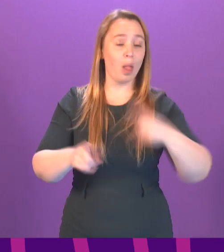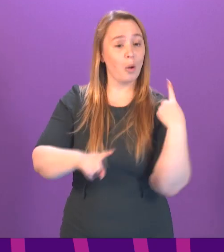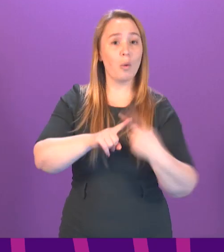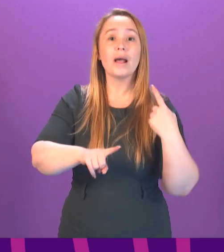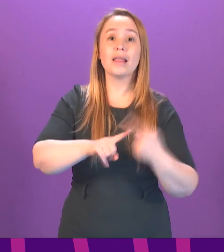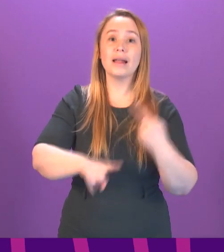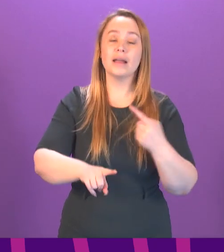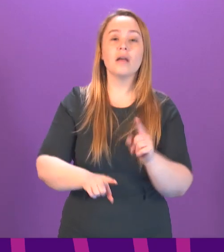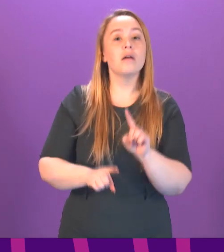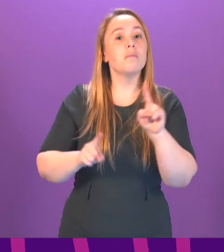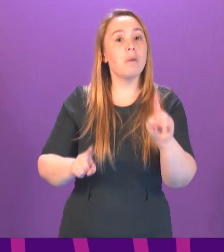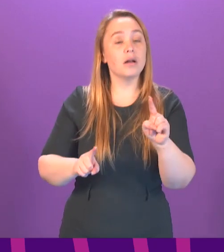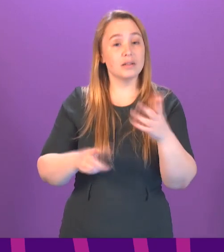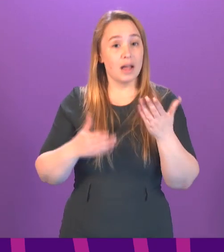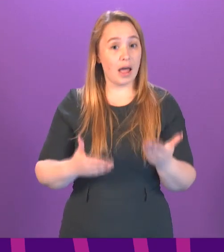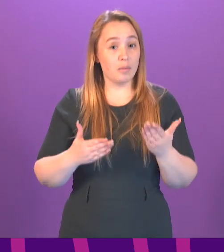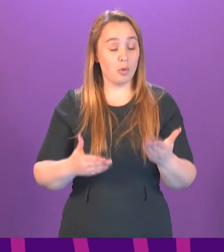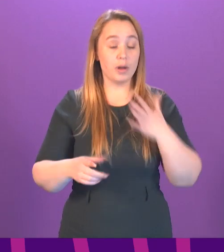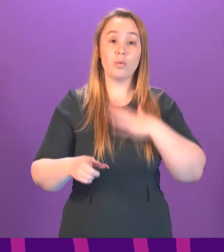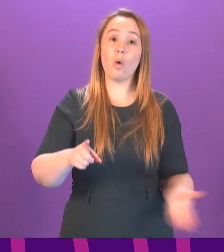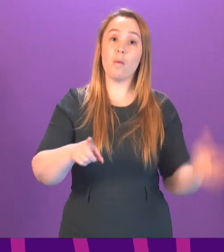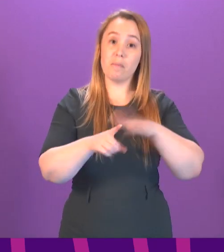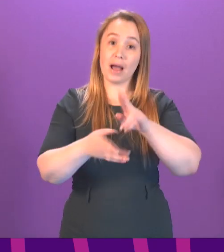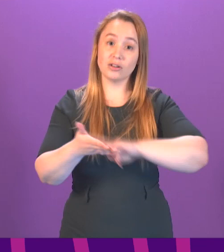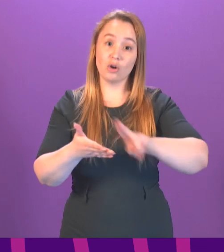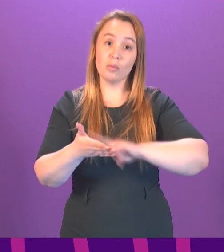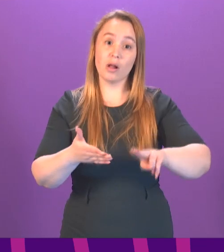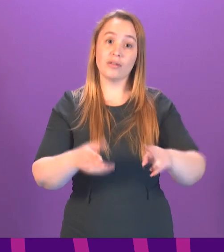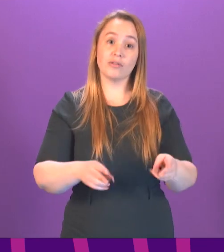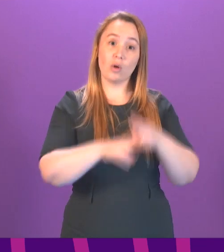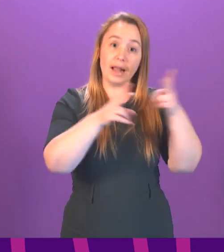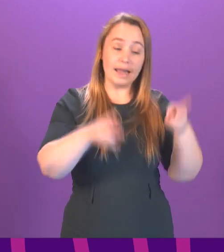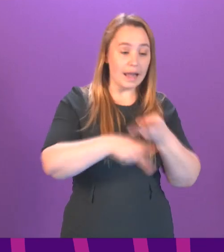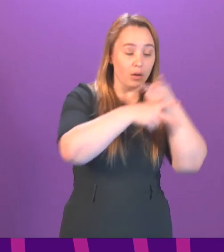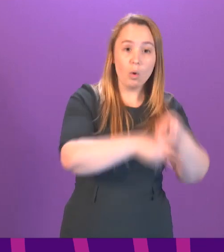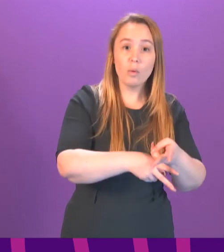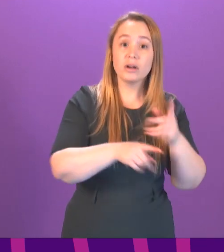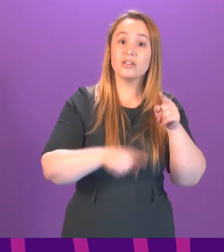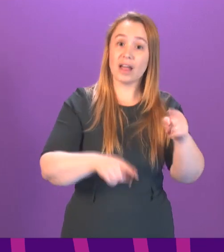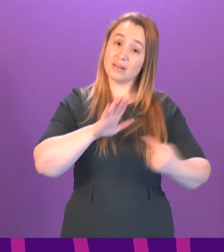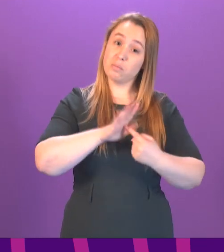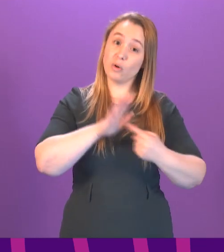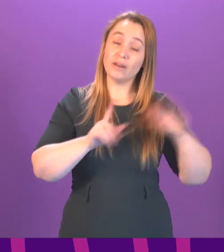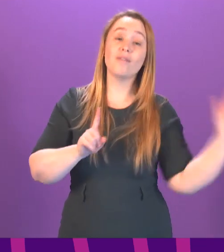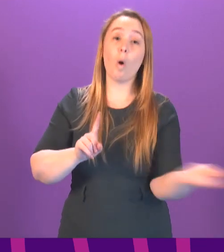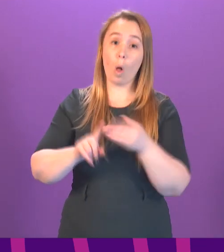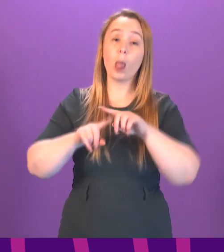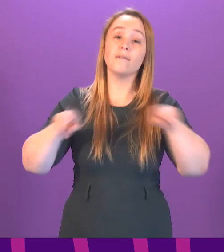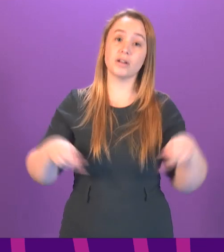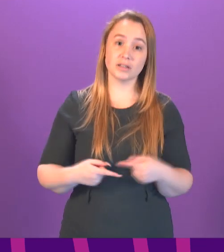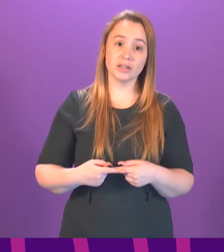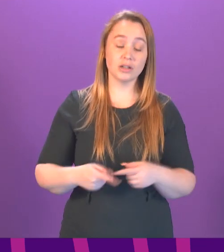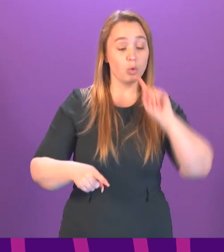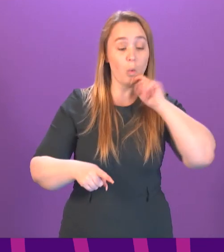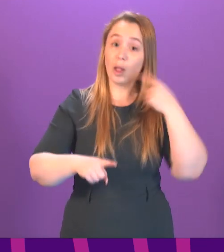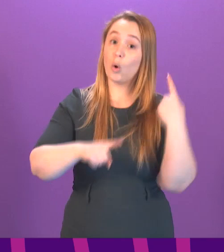as possible, but particularly back to normality on these things that matter so deeply to all of us. So we will do this as